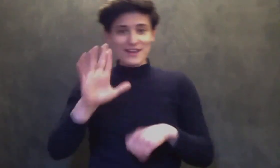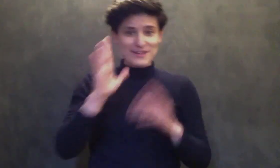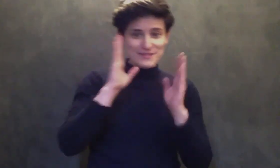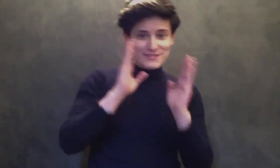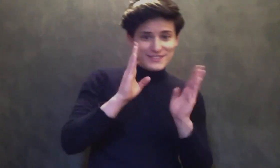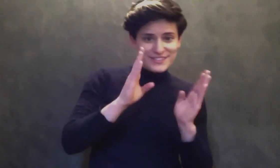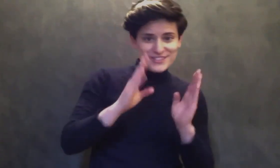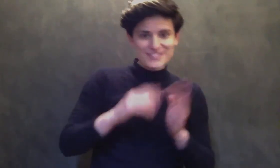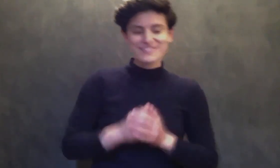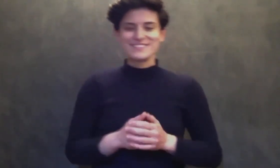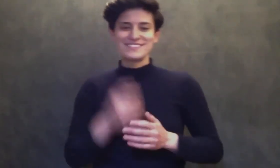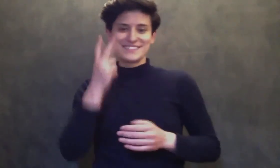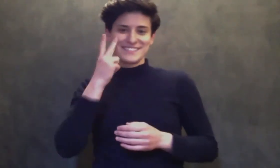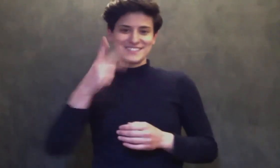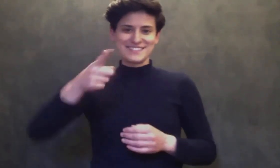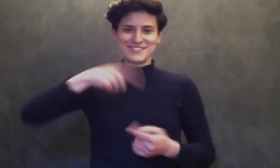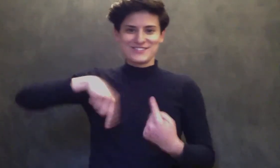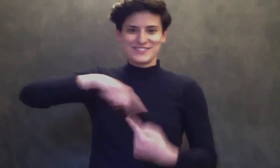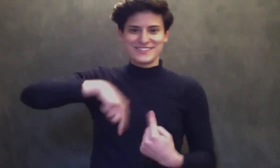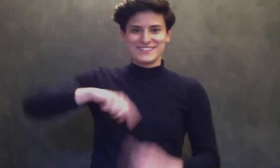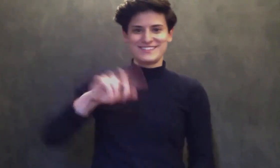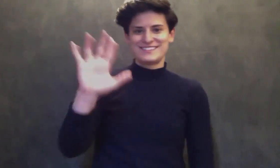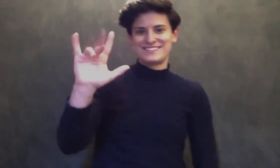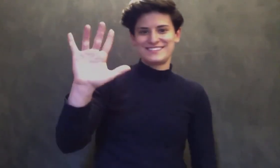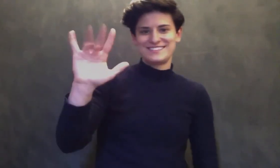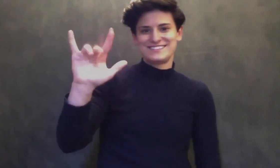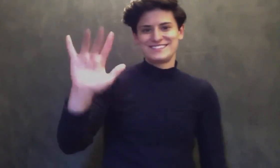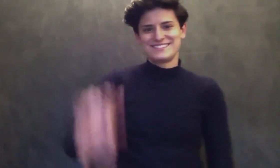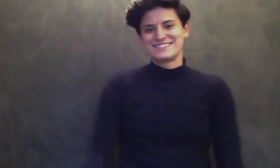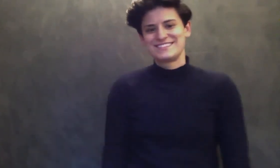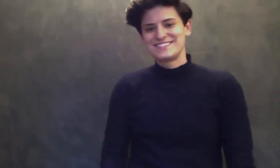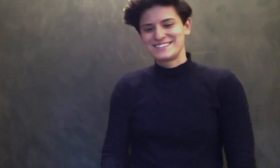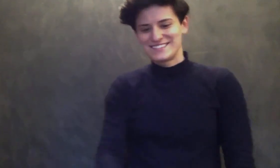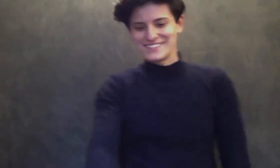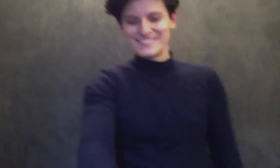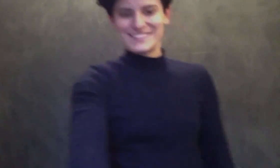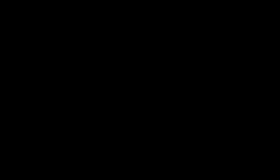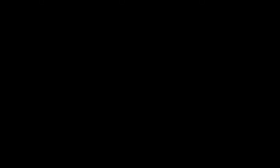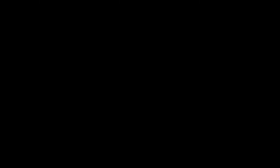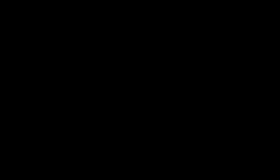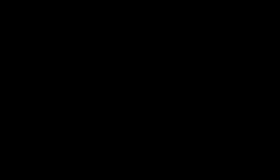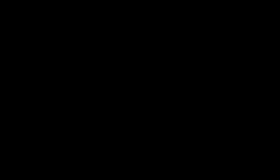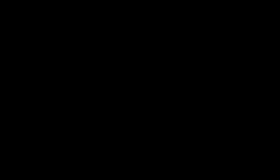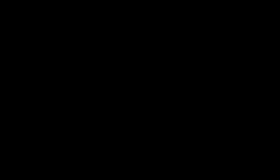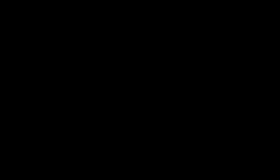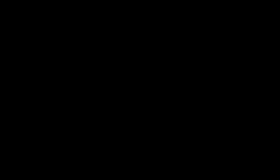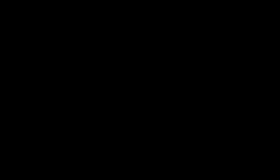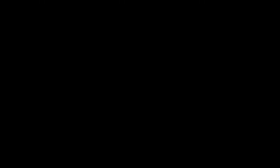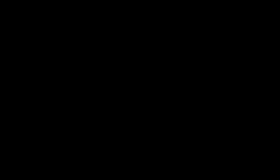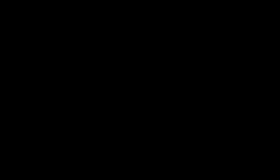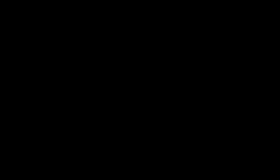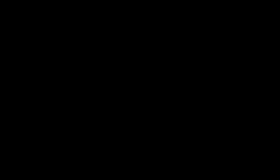and your attention. I'll see you around. Bye-bye.-bye.